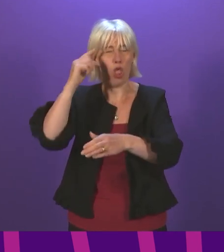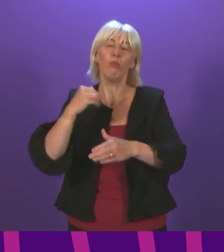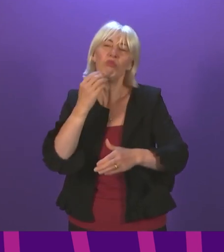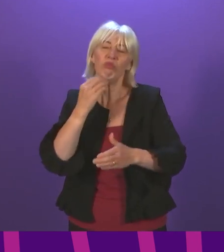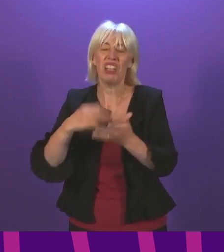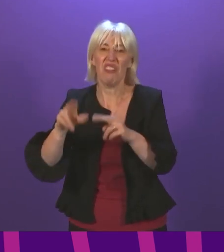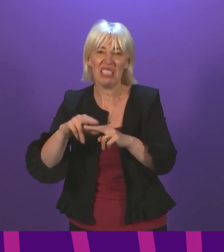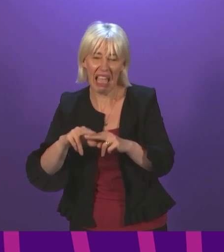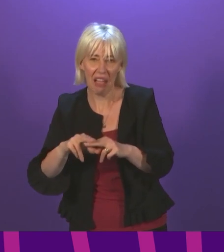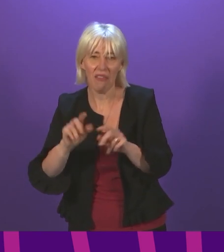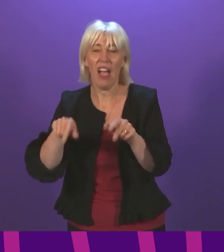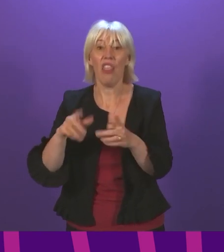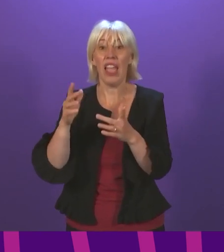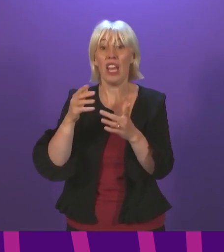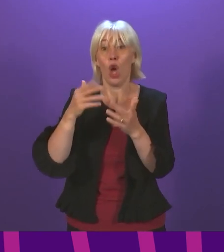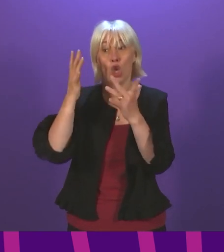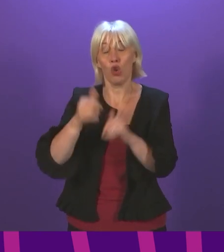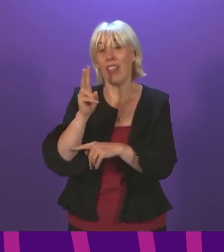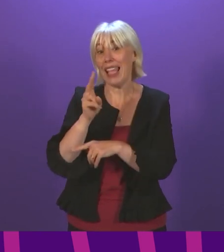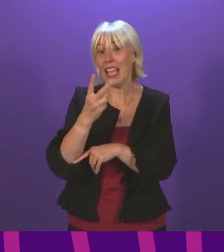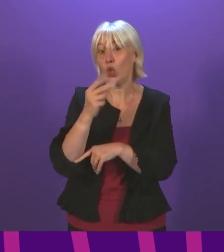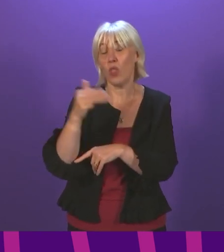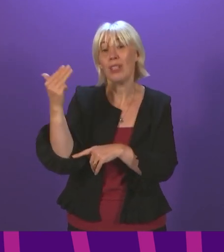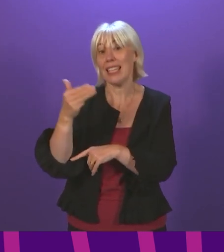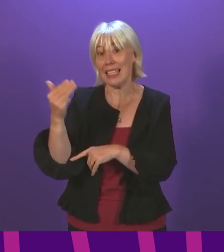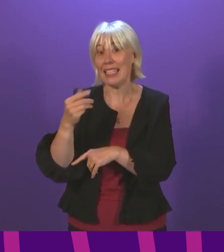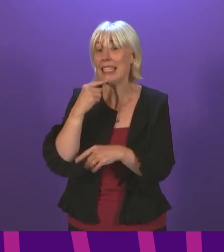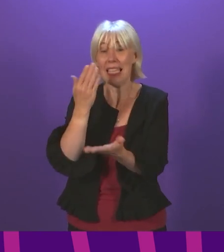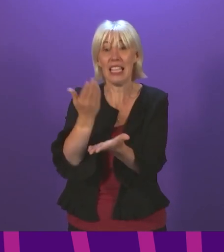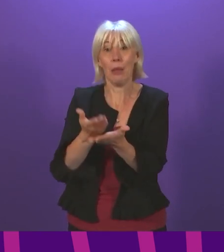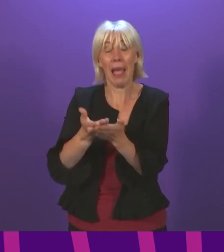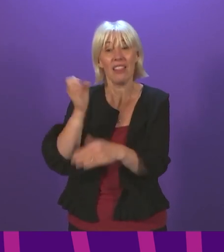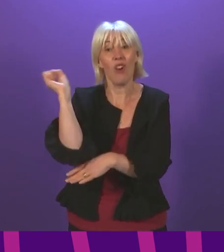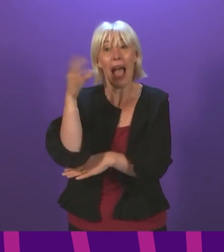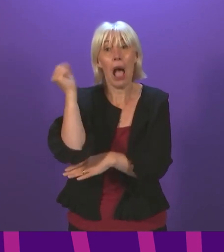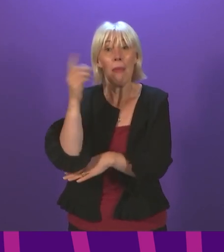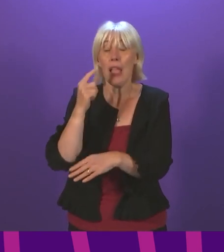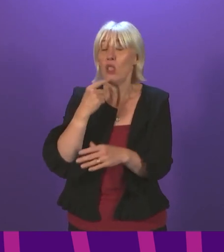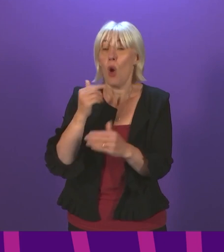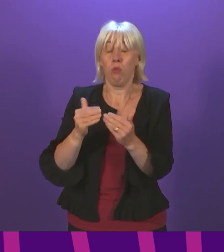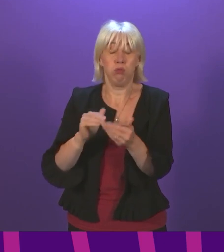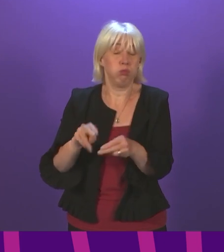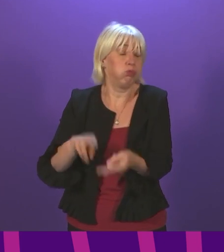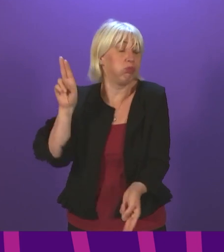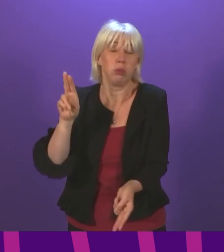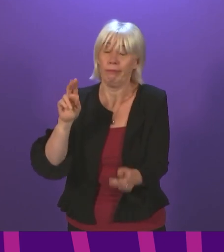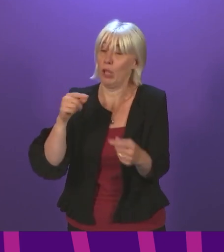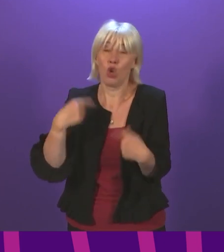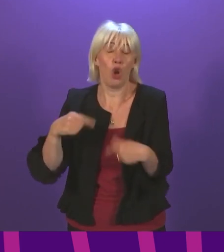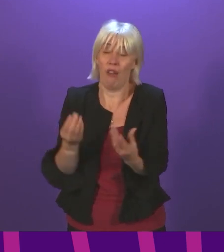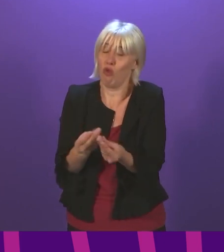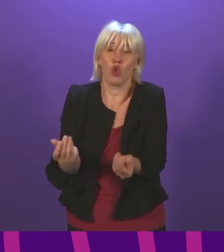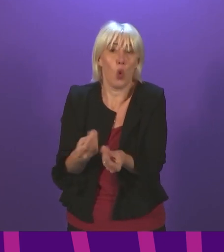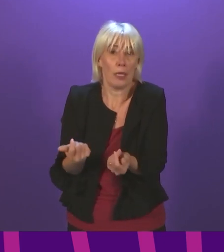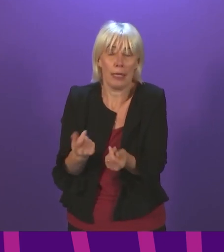A 2019 staff survey showed that demand for ambulance services had increased far beyond available resources. Almost half